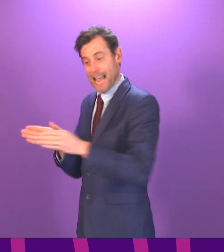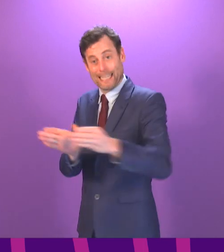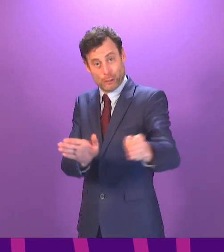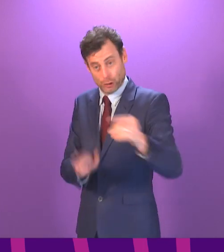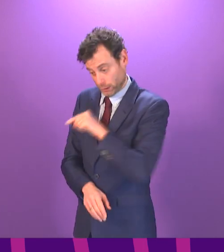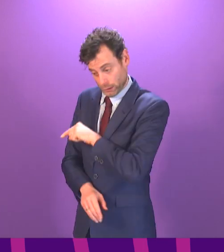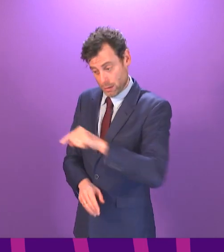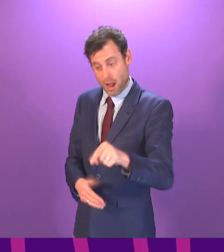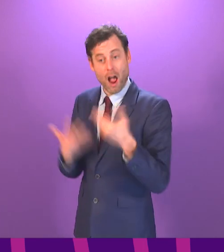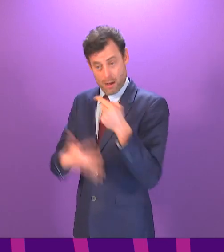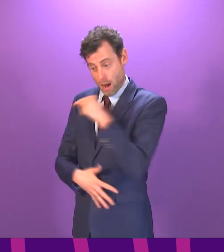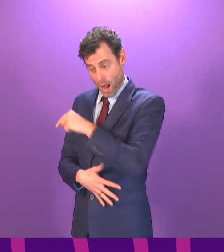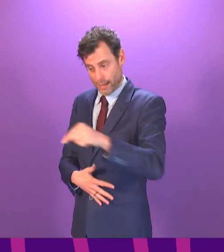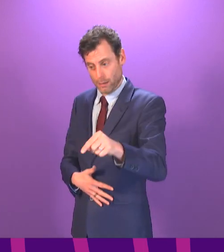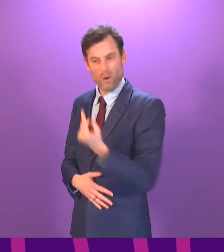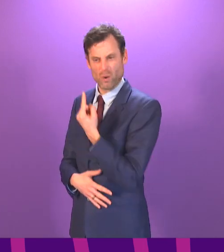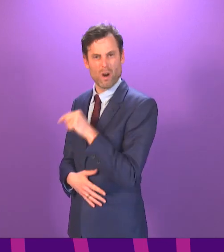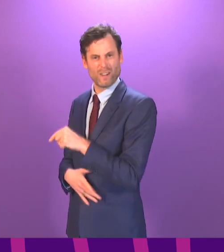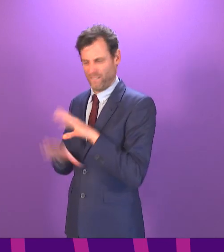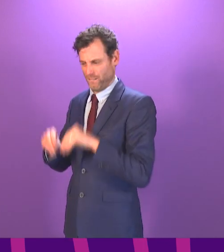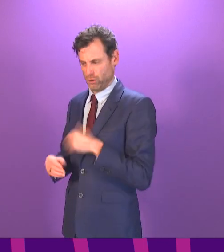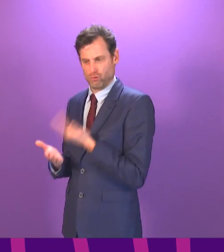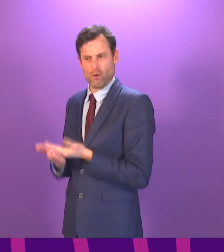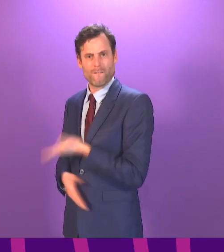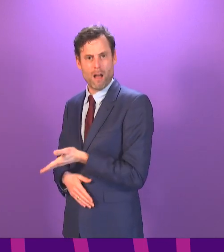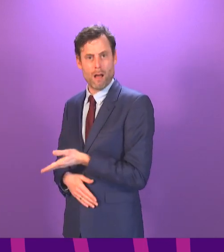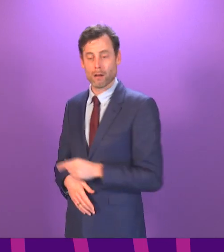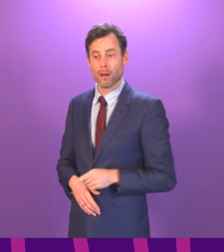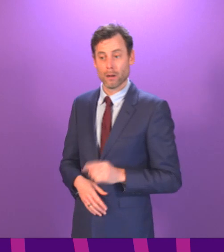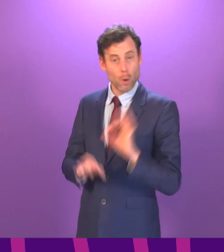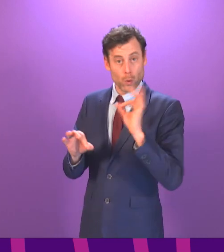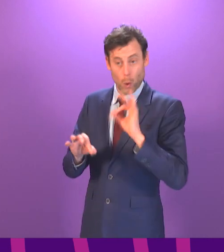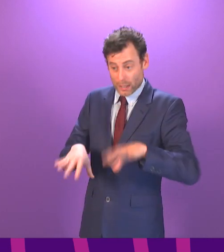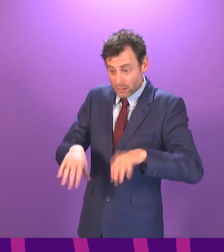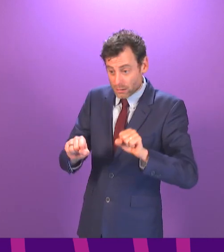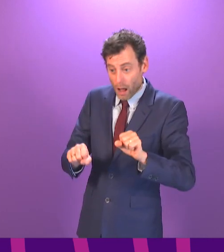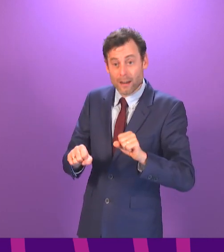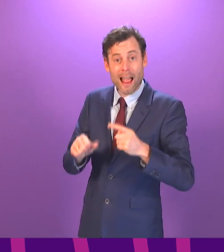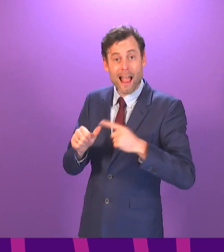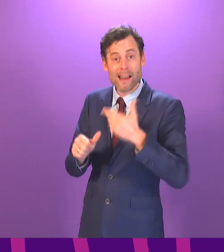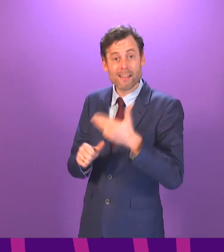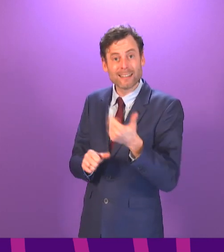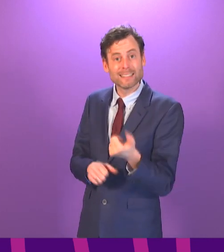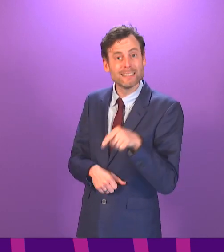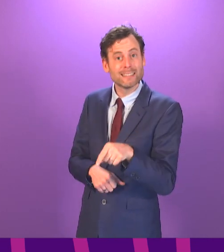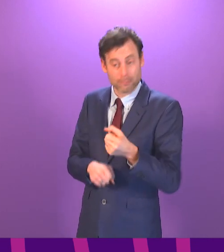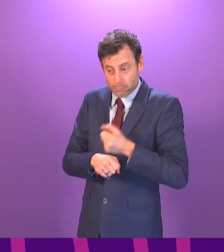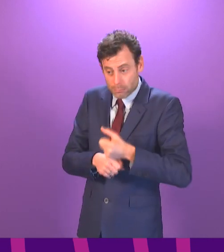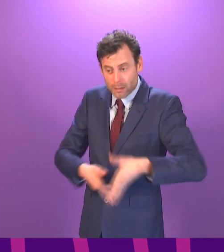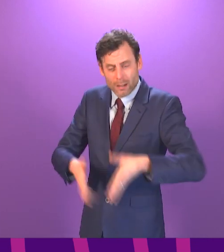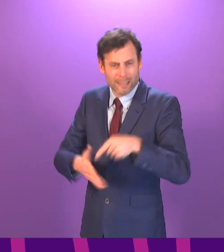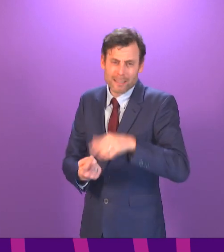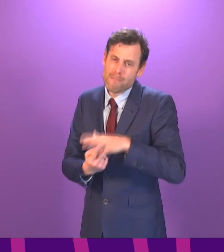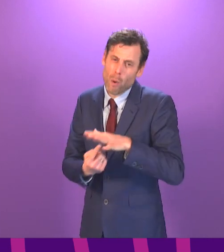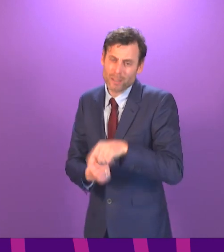even under construction and none of the work on the A96 has started. These projects are vital for communities across my region both for